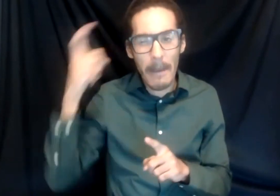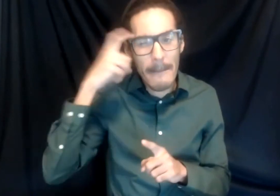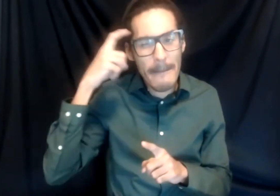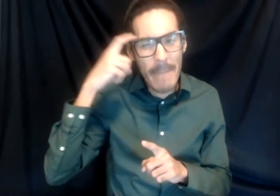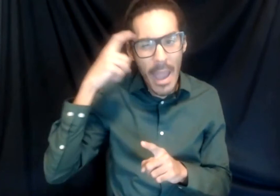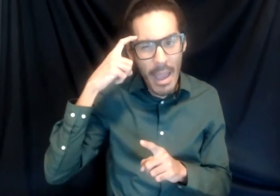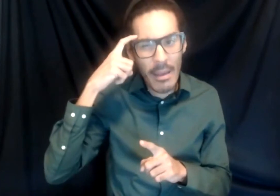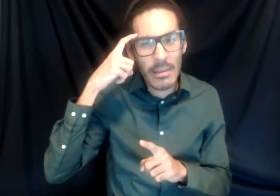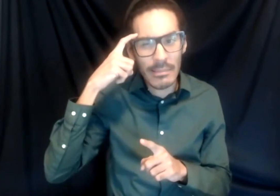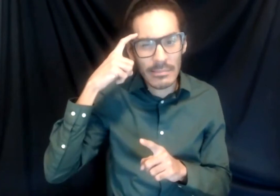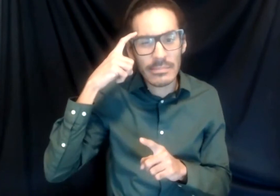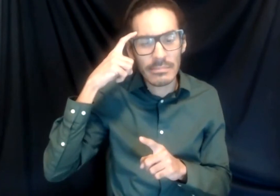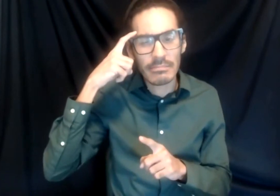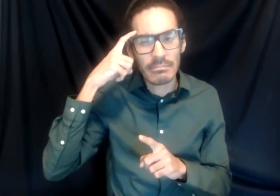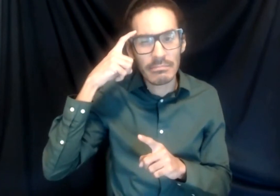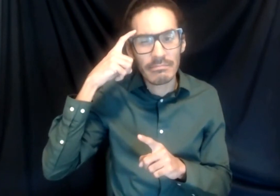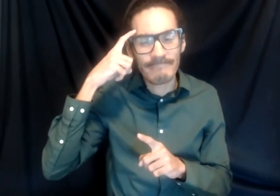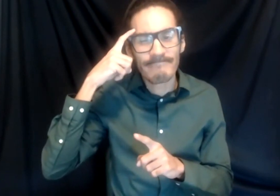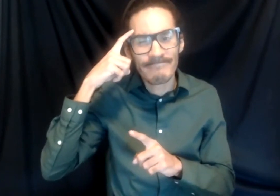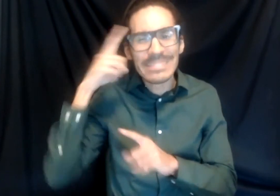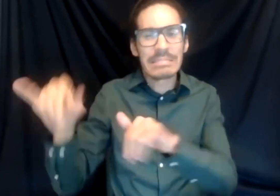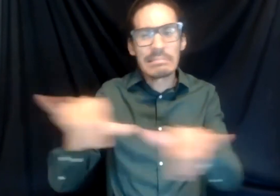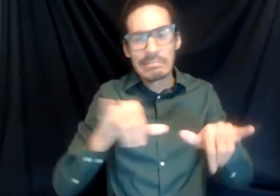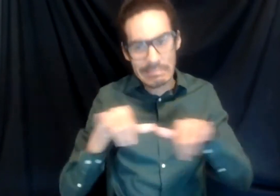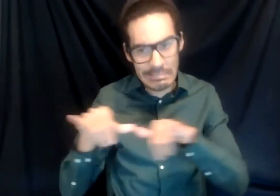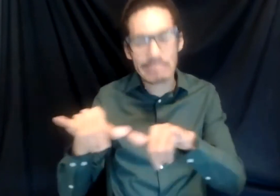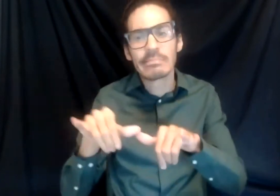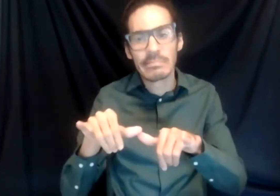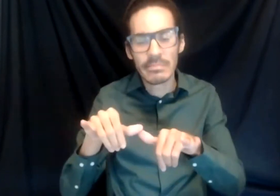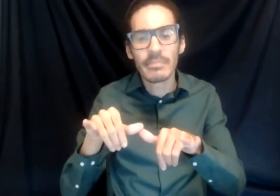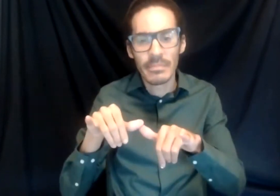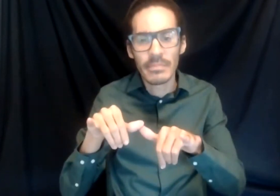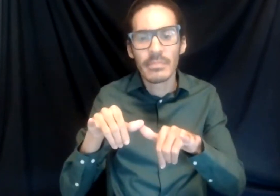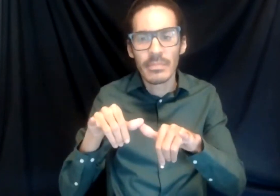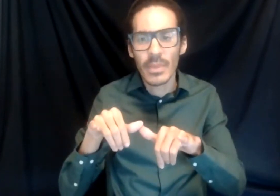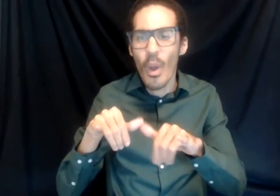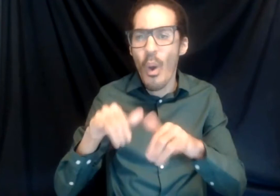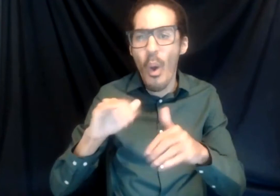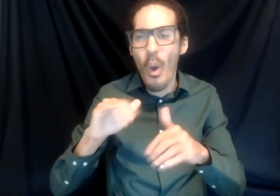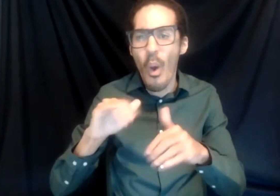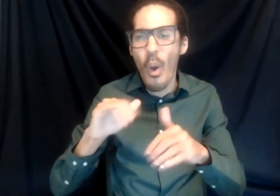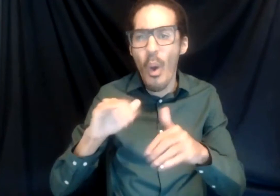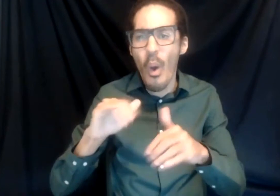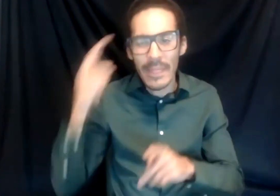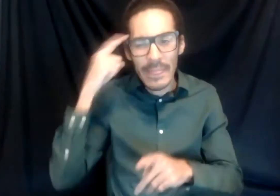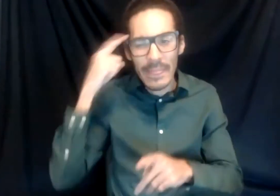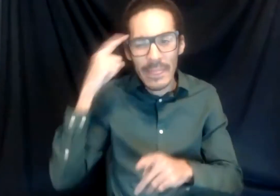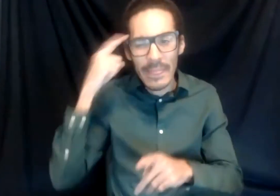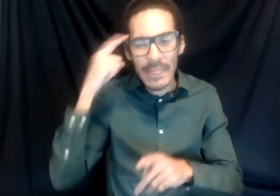very one-sided. In a sense, everyone thinks it's roughly the same, especially the older generation versus younger generation.